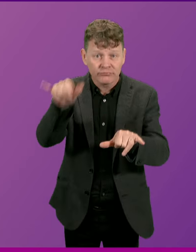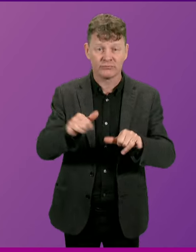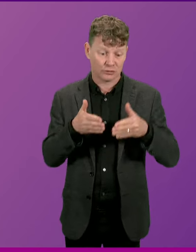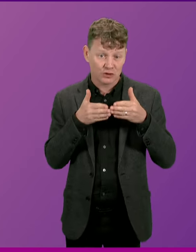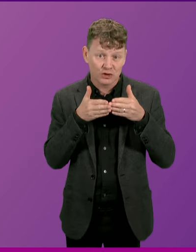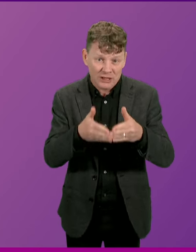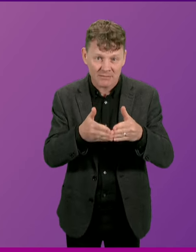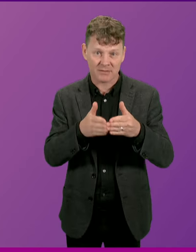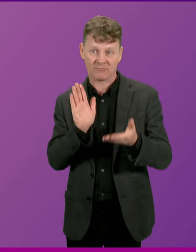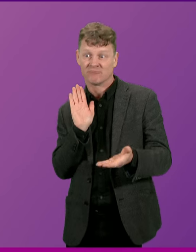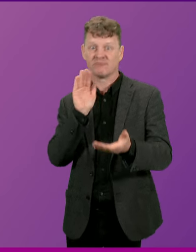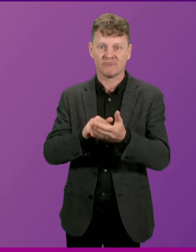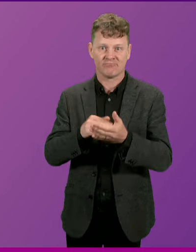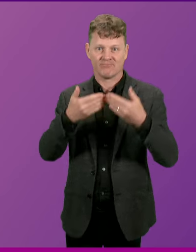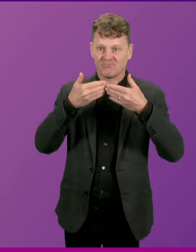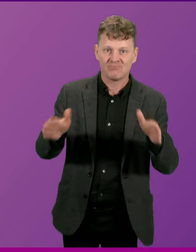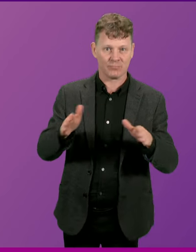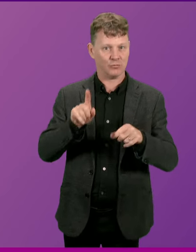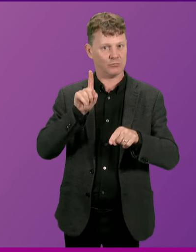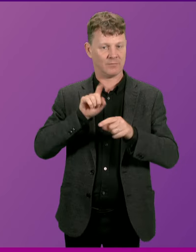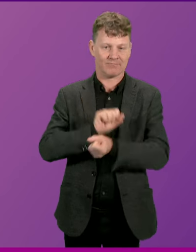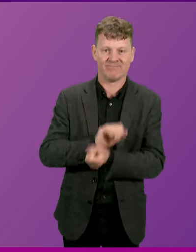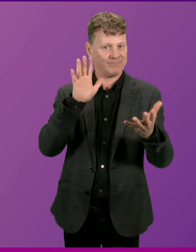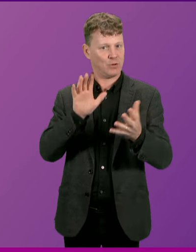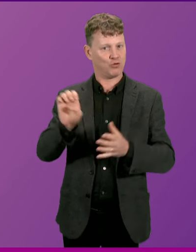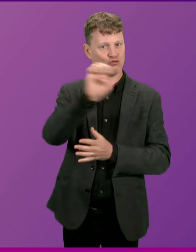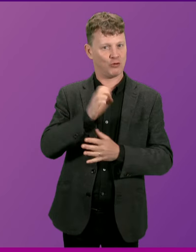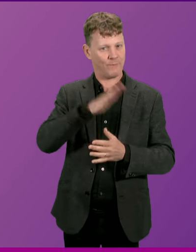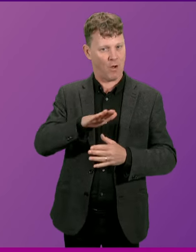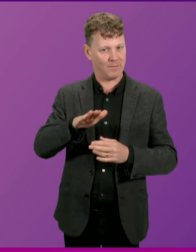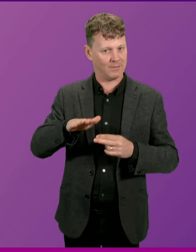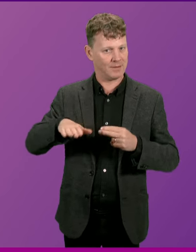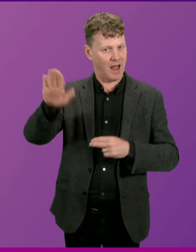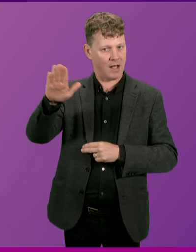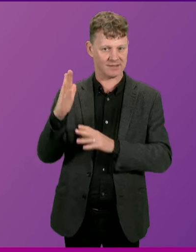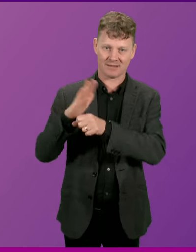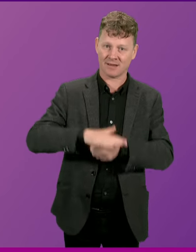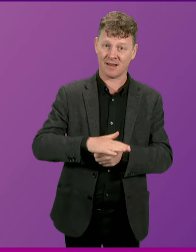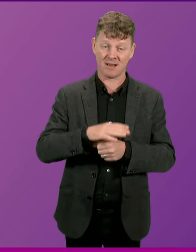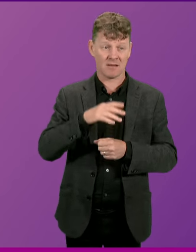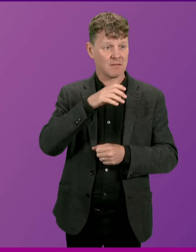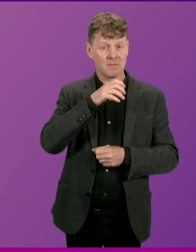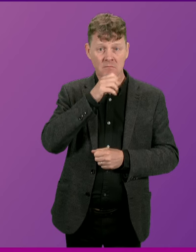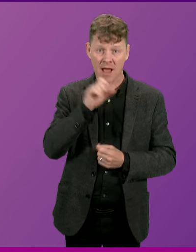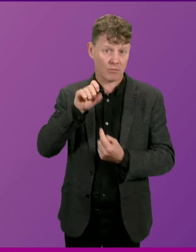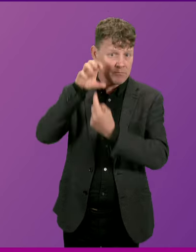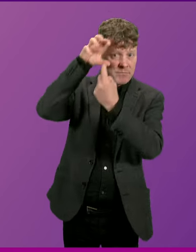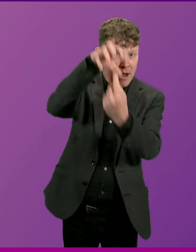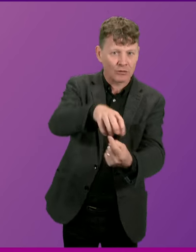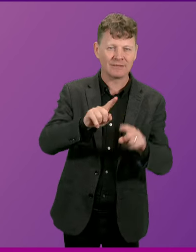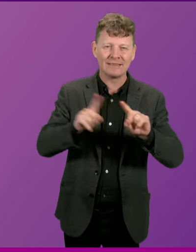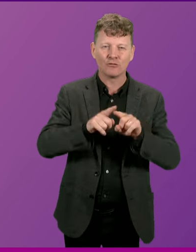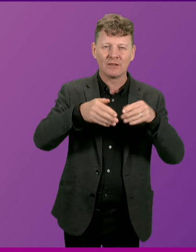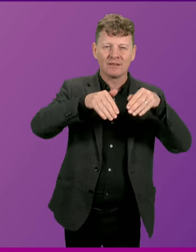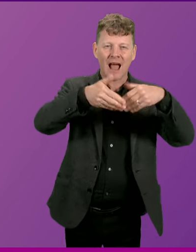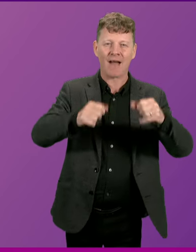landing craft to begin the liberation of Europe. The men who were parachuted into Normandy or landed at Gold, Juneau,